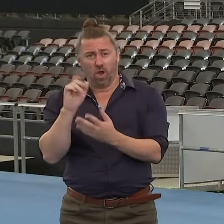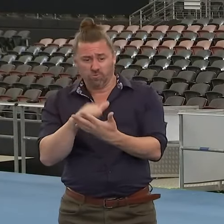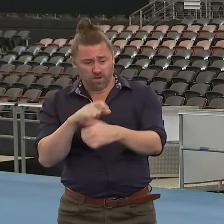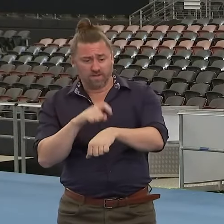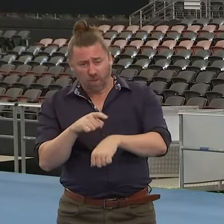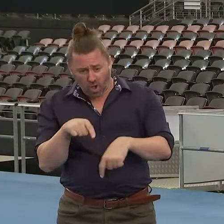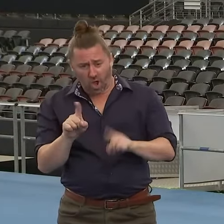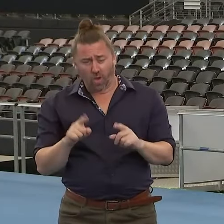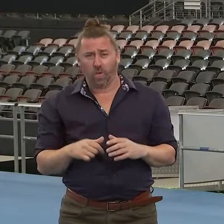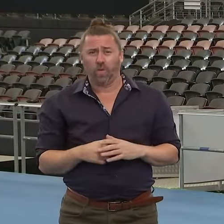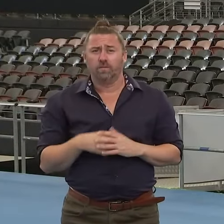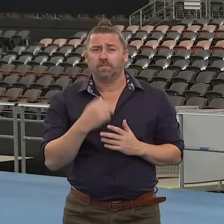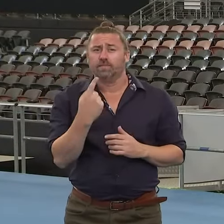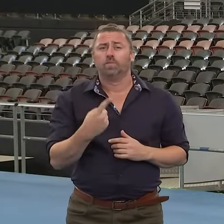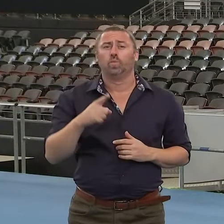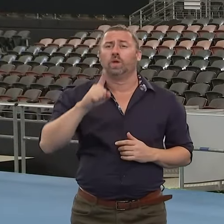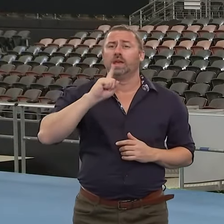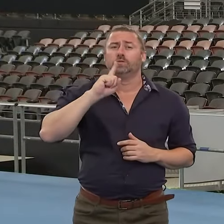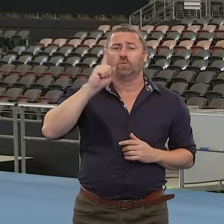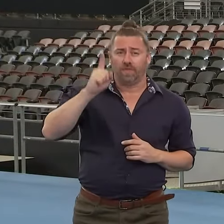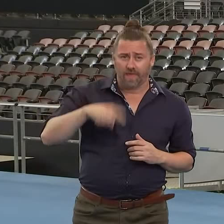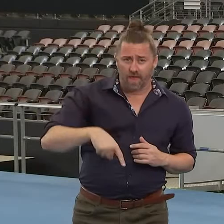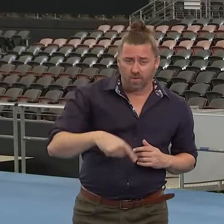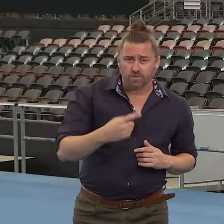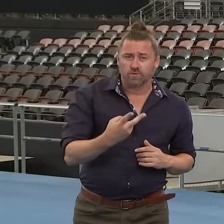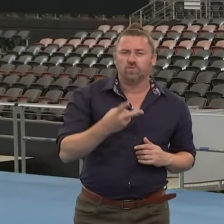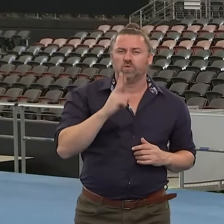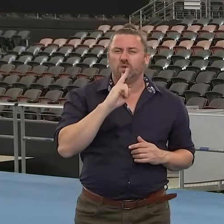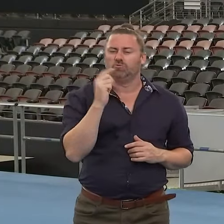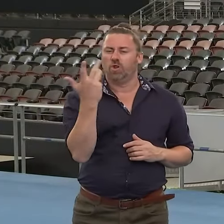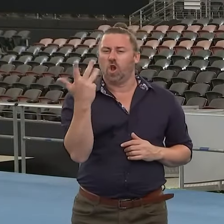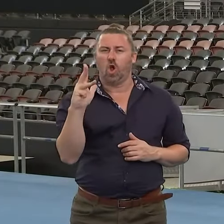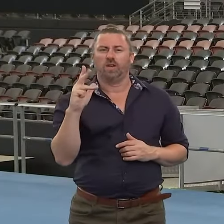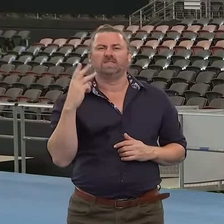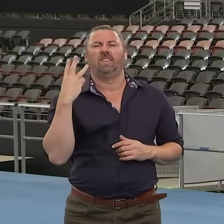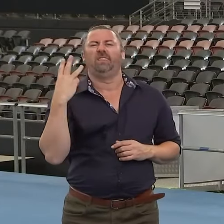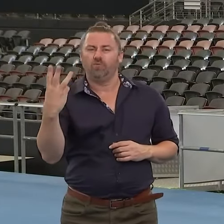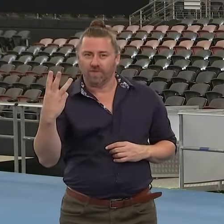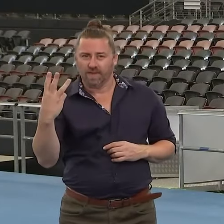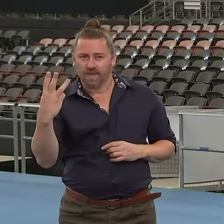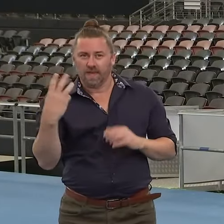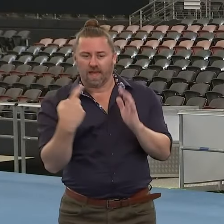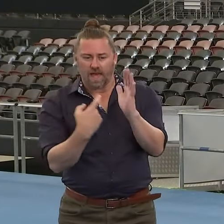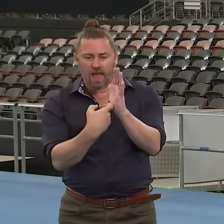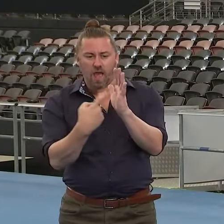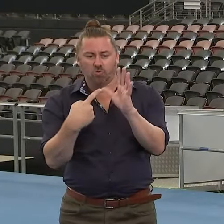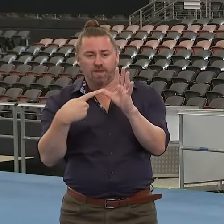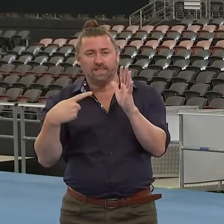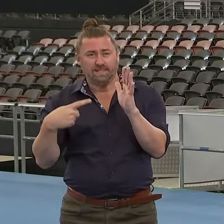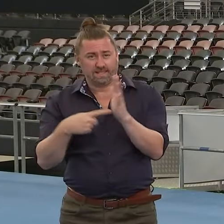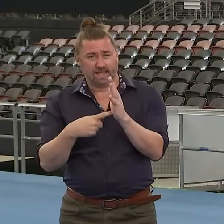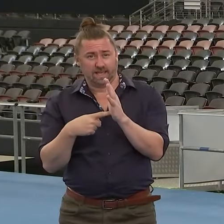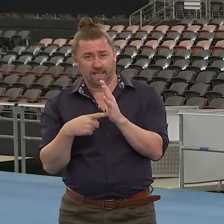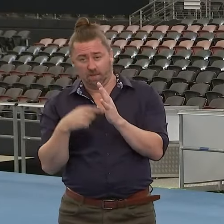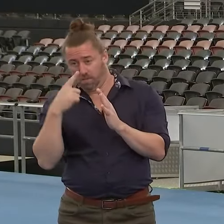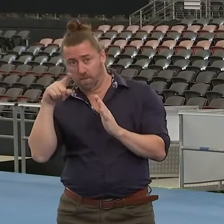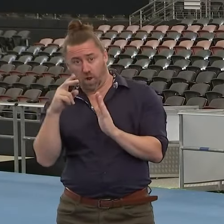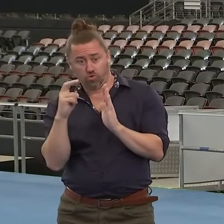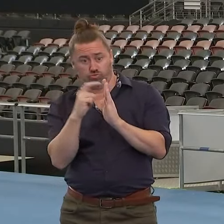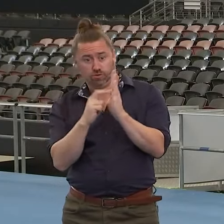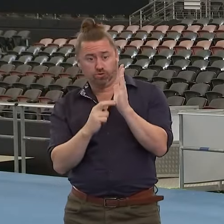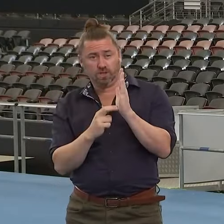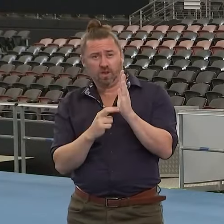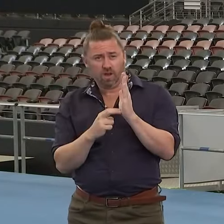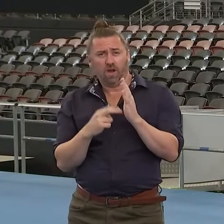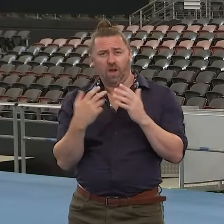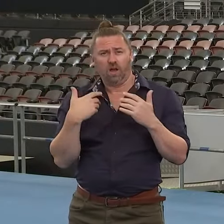note that we've had 100,293 rapid antigen test positives registered since we started